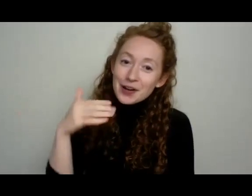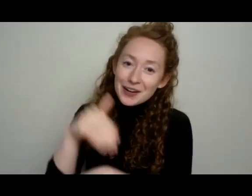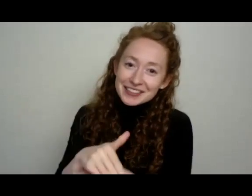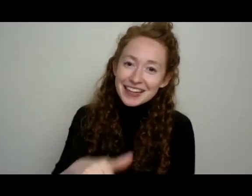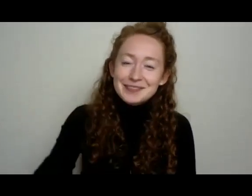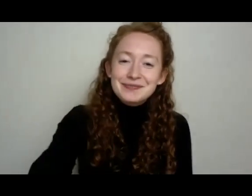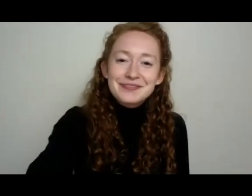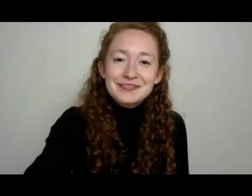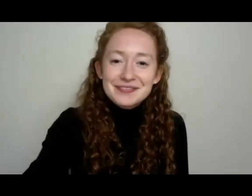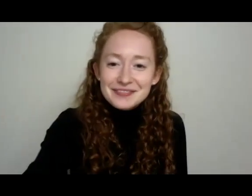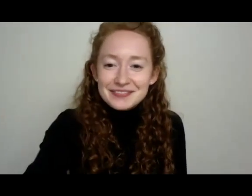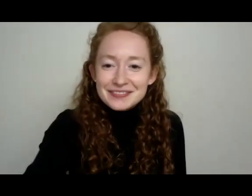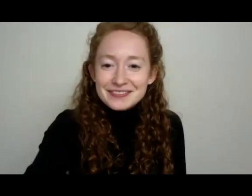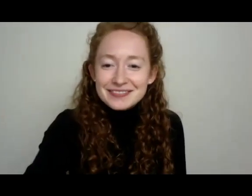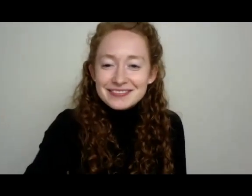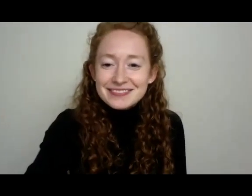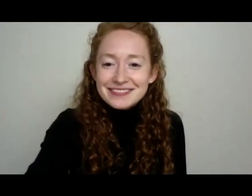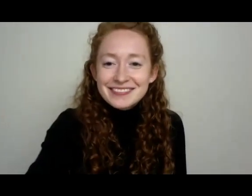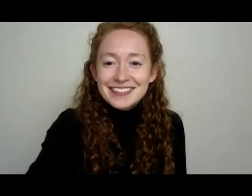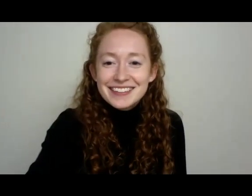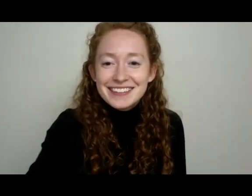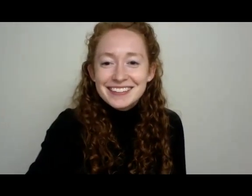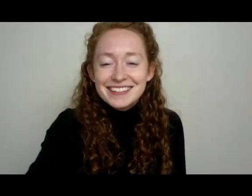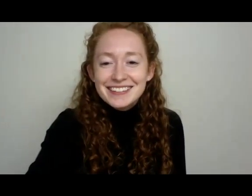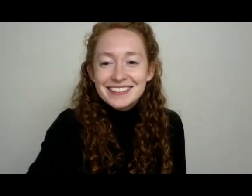you. Ad vina zayn. Ad vina zayn.